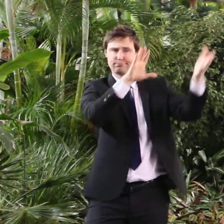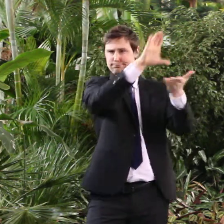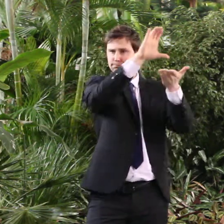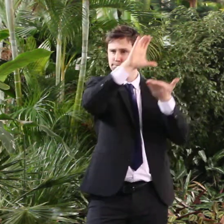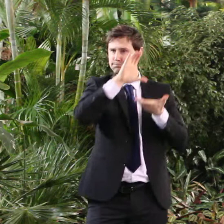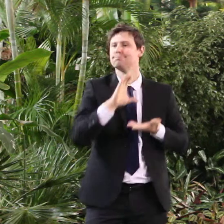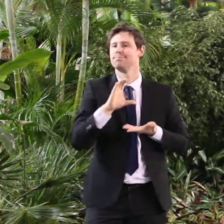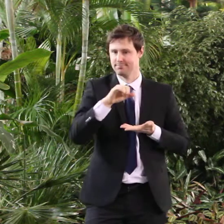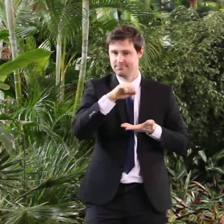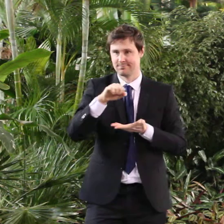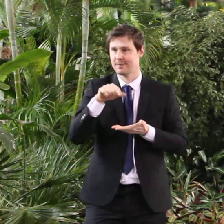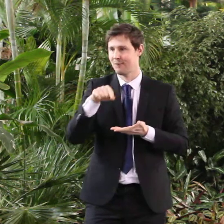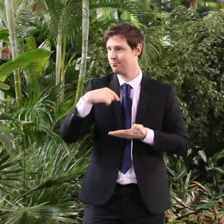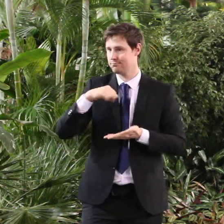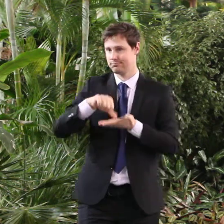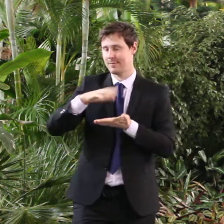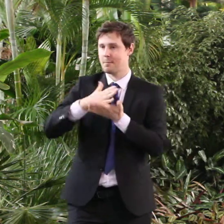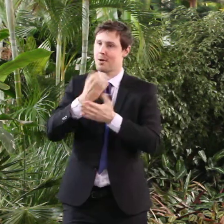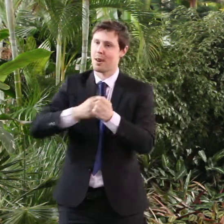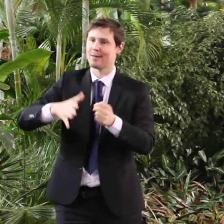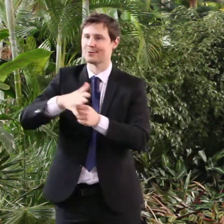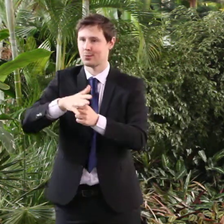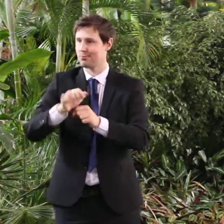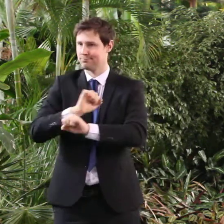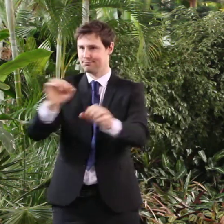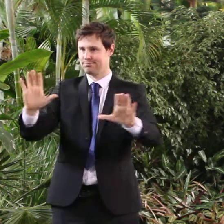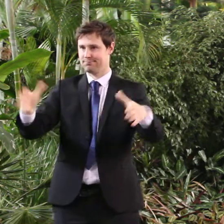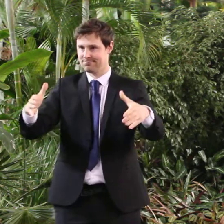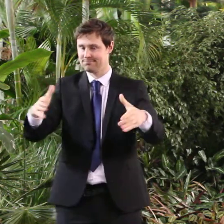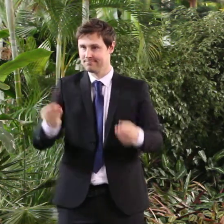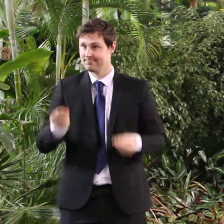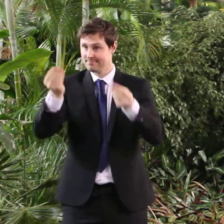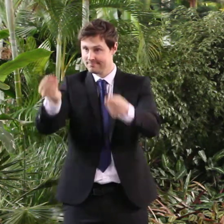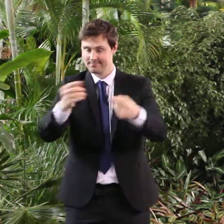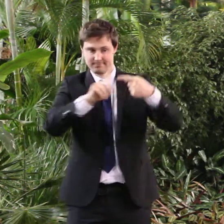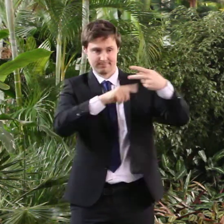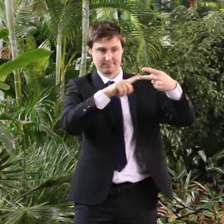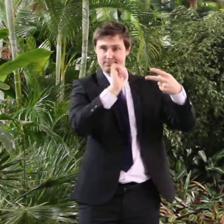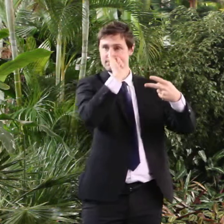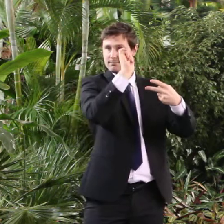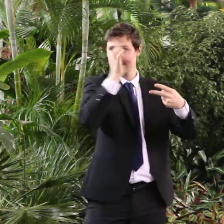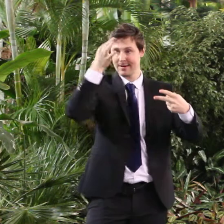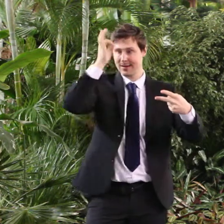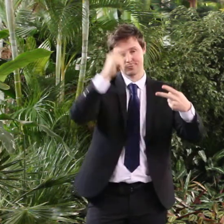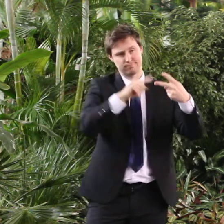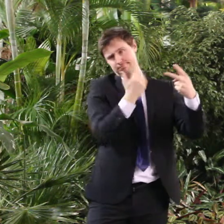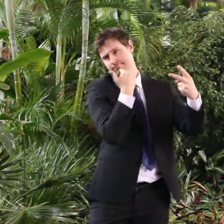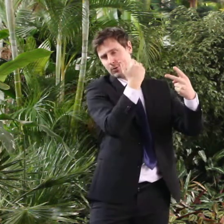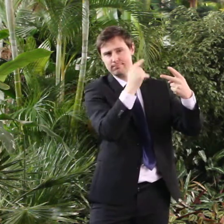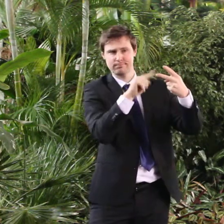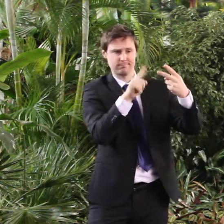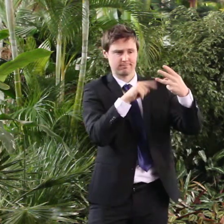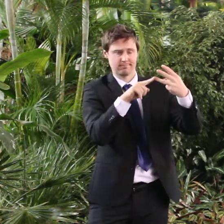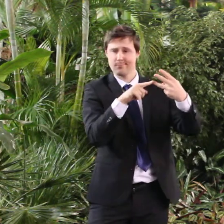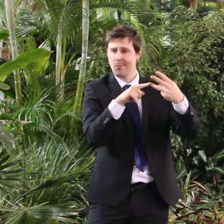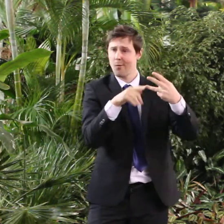some of the funding for the host city programme along with the city council. I want to thank all the staff